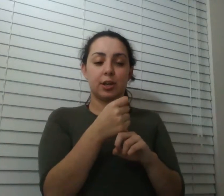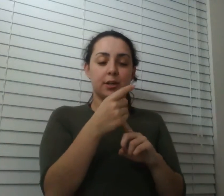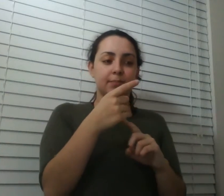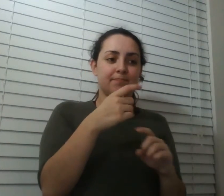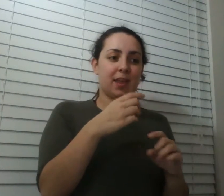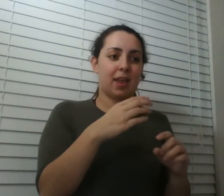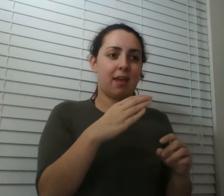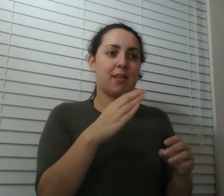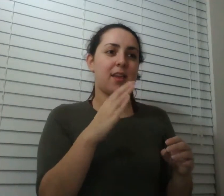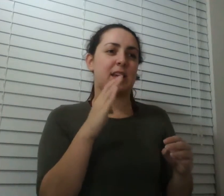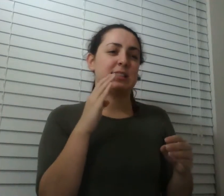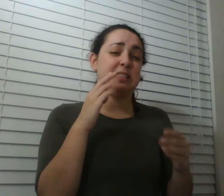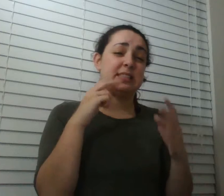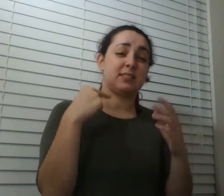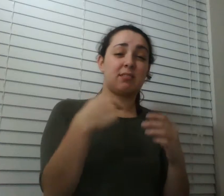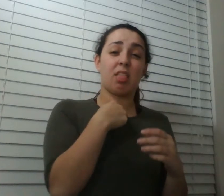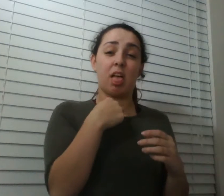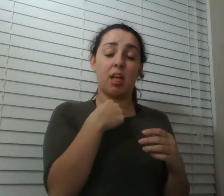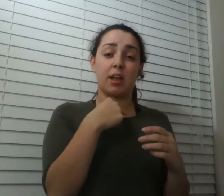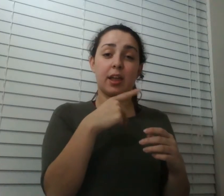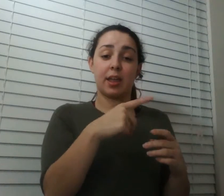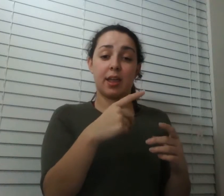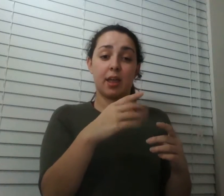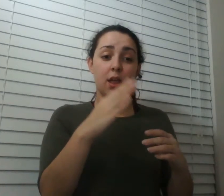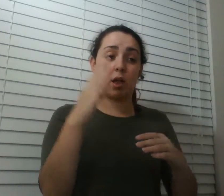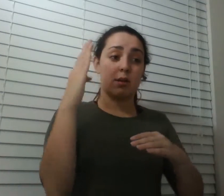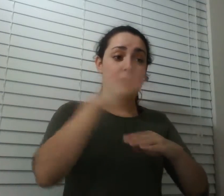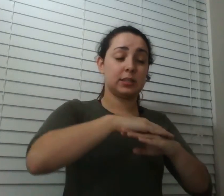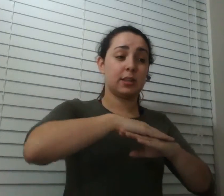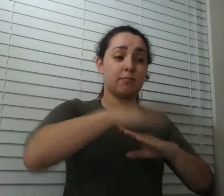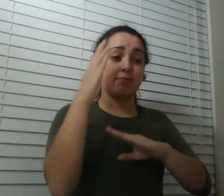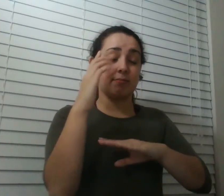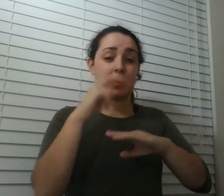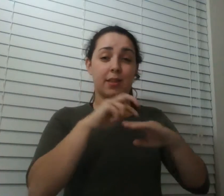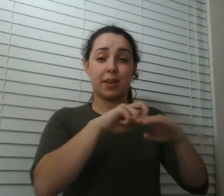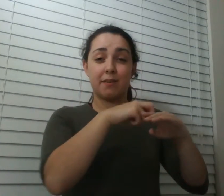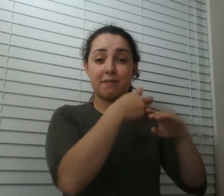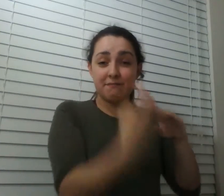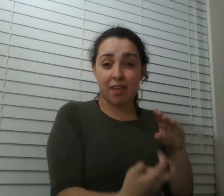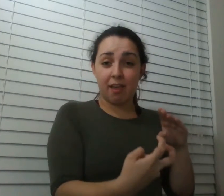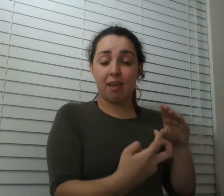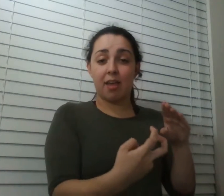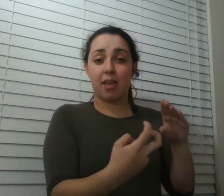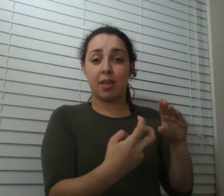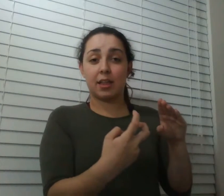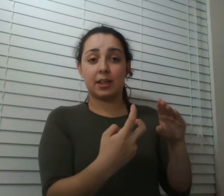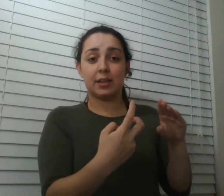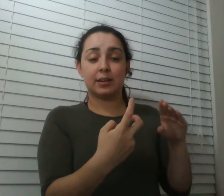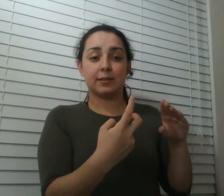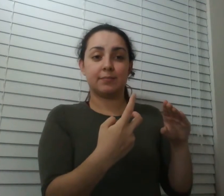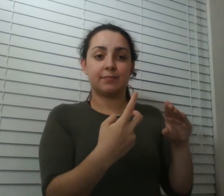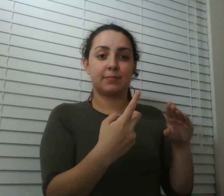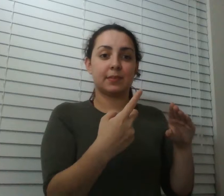cage and i looked down at him and uh what had happened was i had ruptured his abdomen